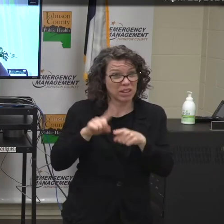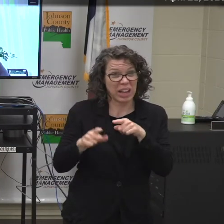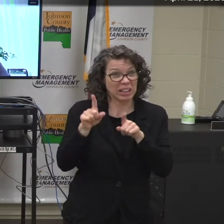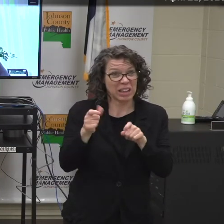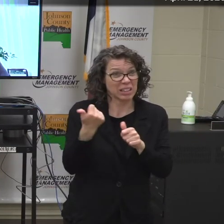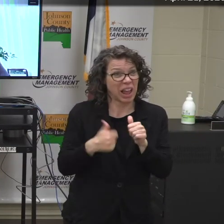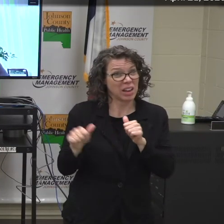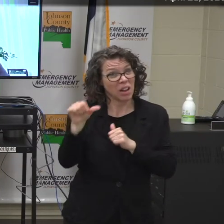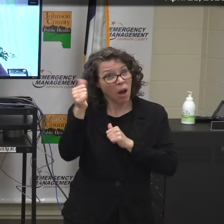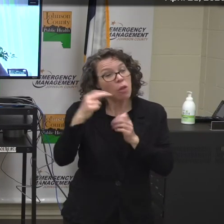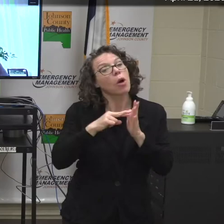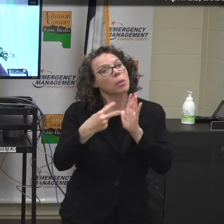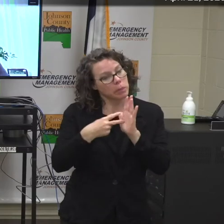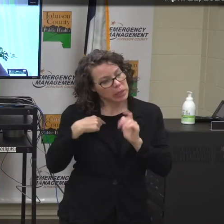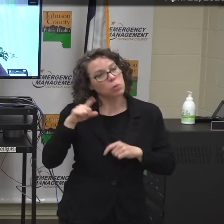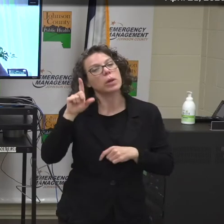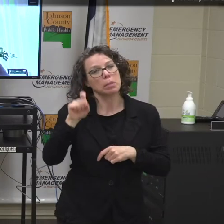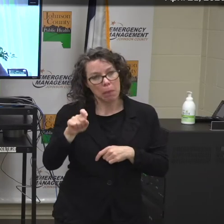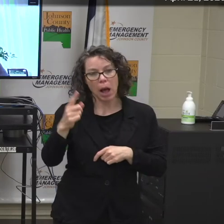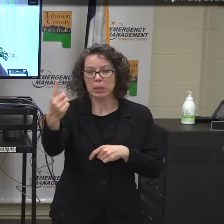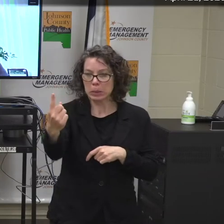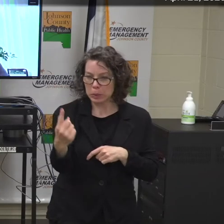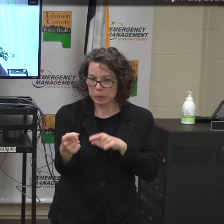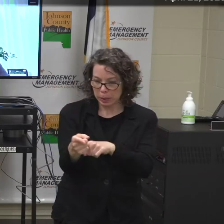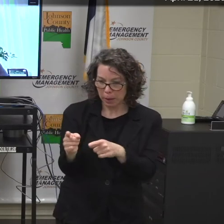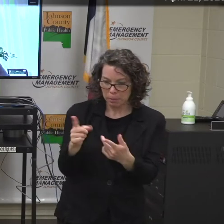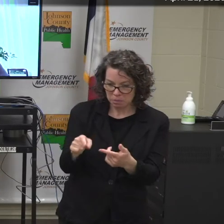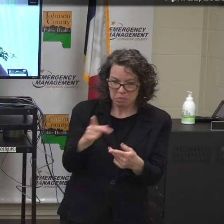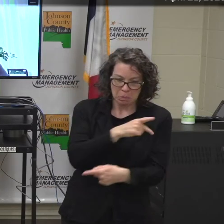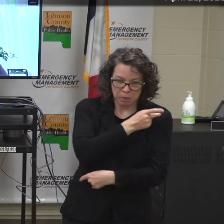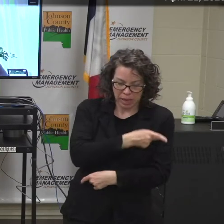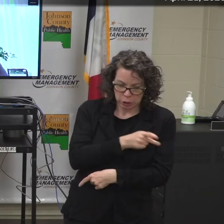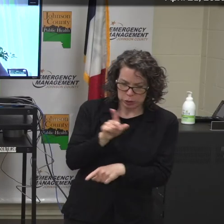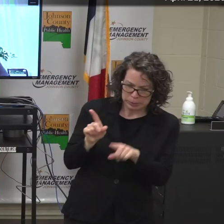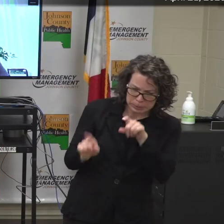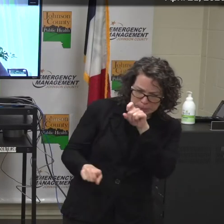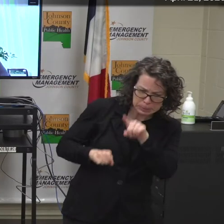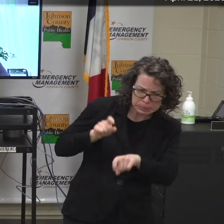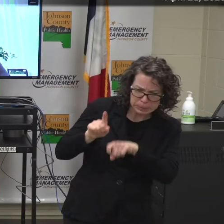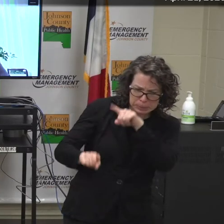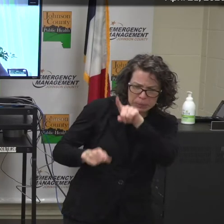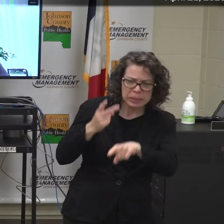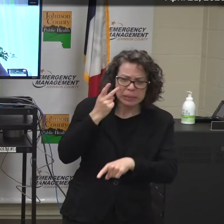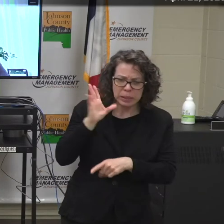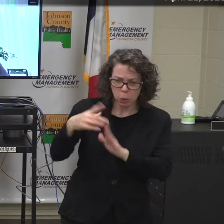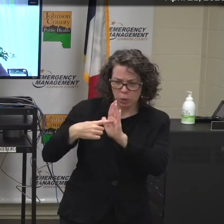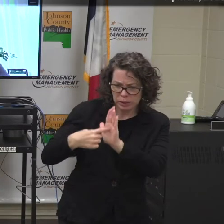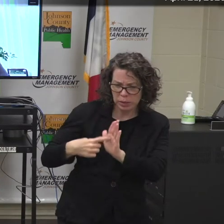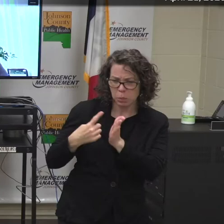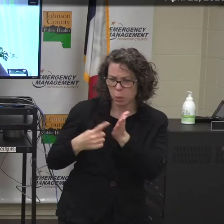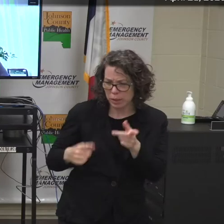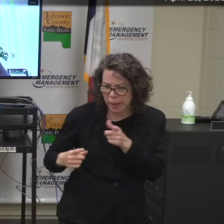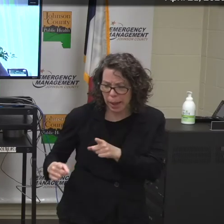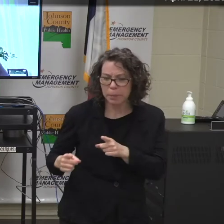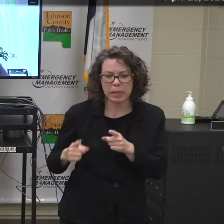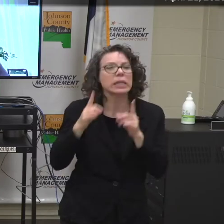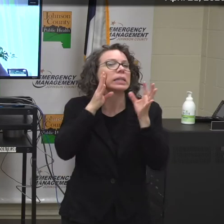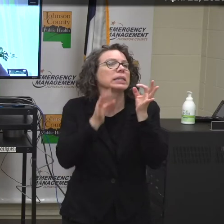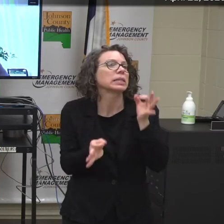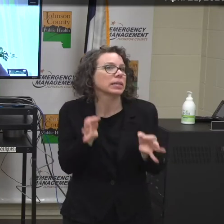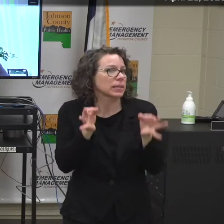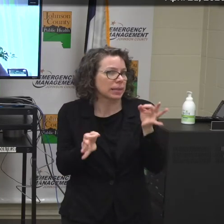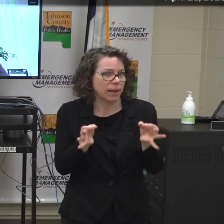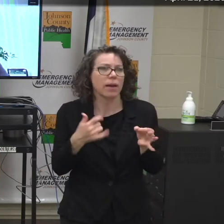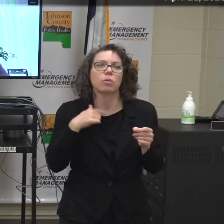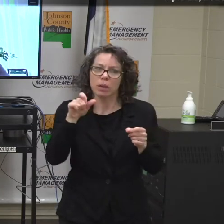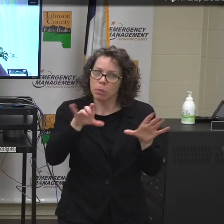So continuing to follow the guidelines of IDPH and the CDC, which is what all other hospitals are doing as well, is absolutely